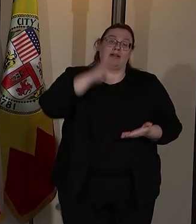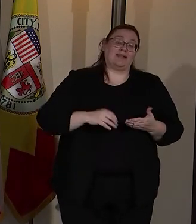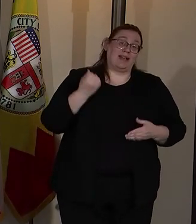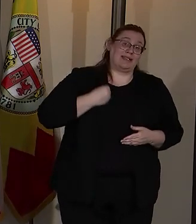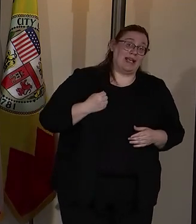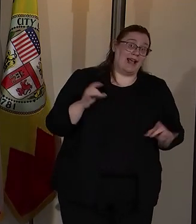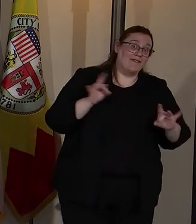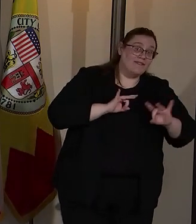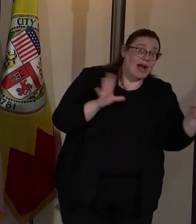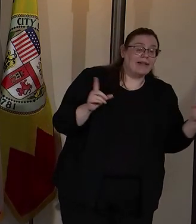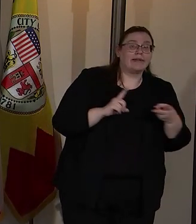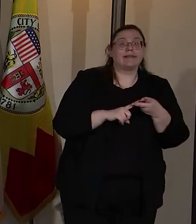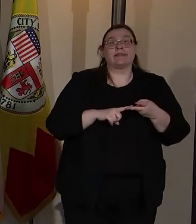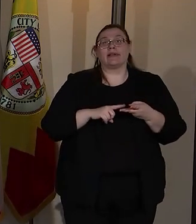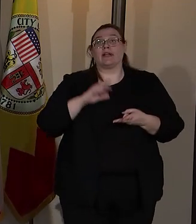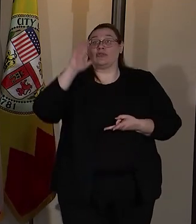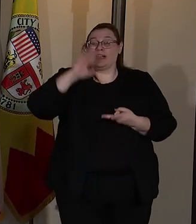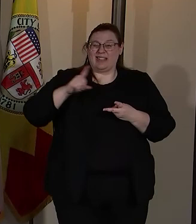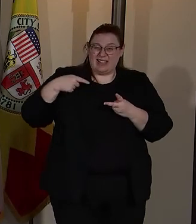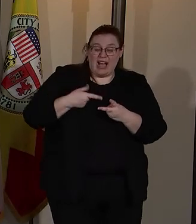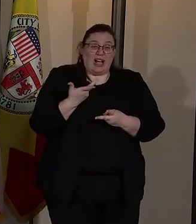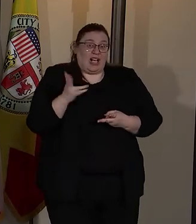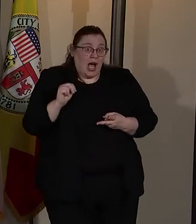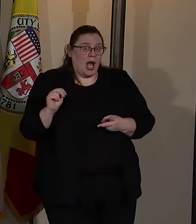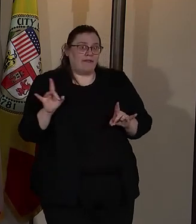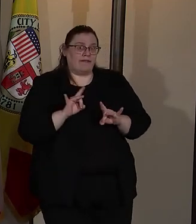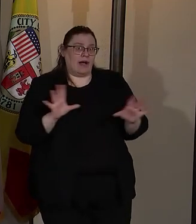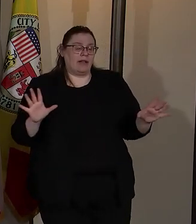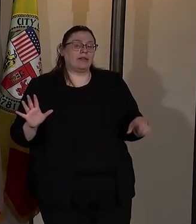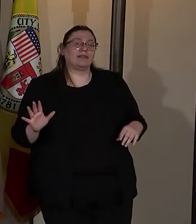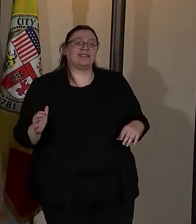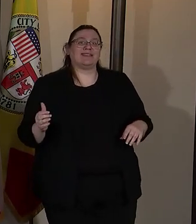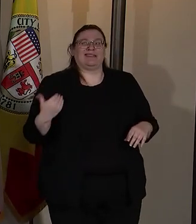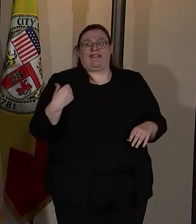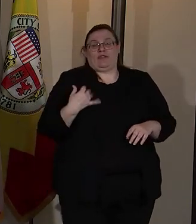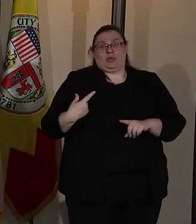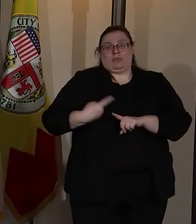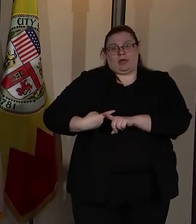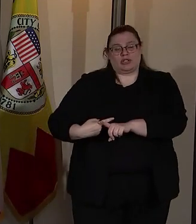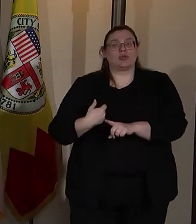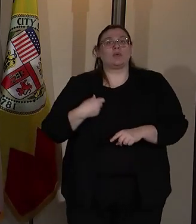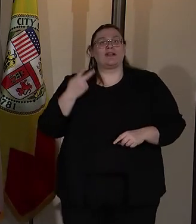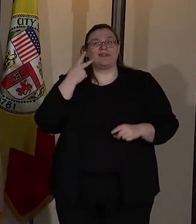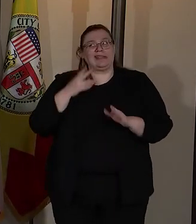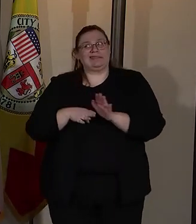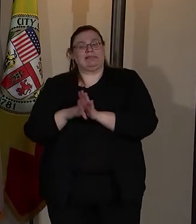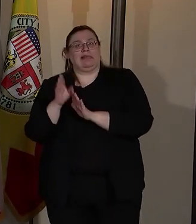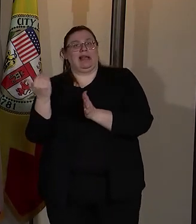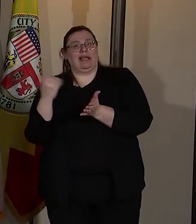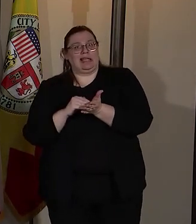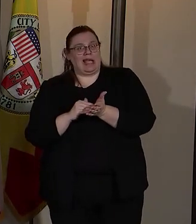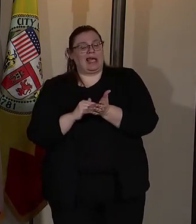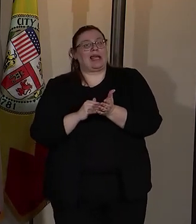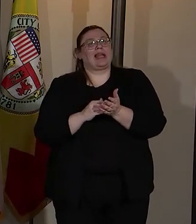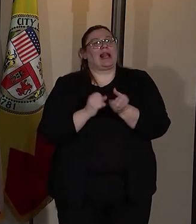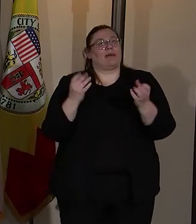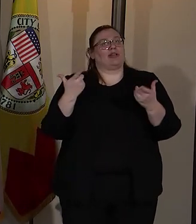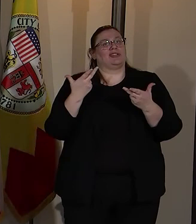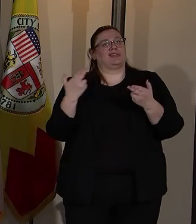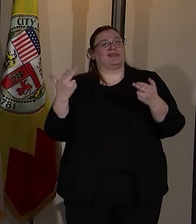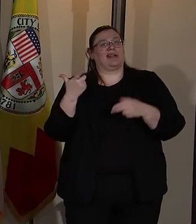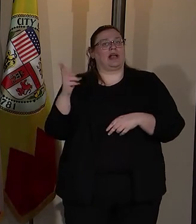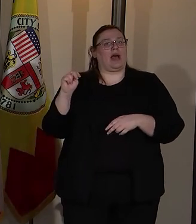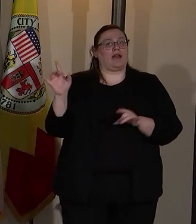gang violence and reduction particularly of gun violence. This last few months, we've seen a resurgence in a level of gun violence